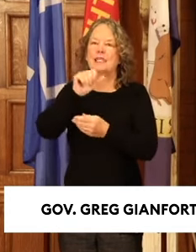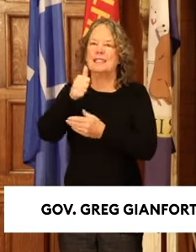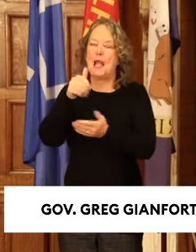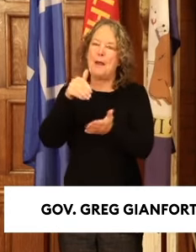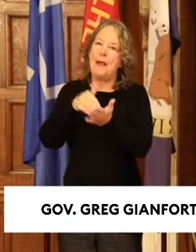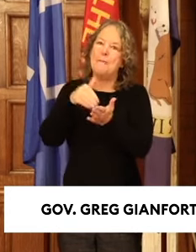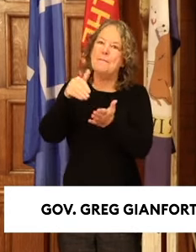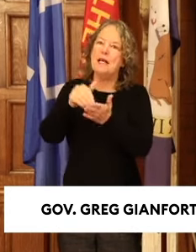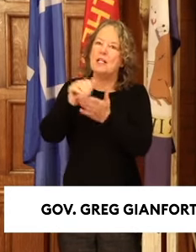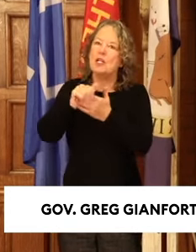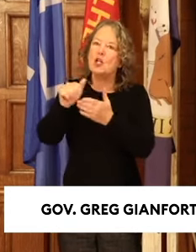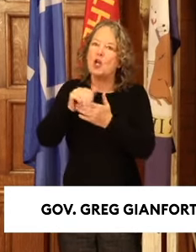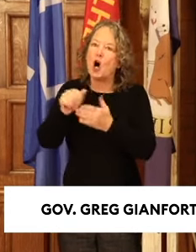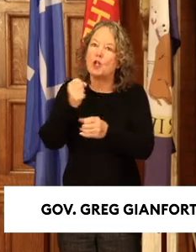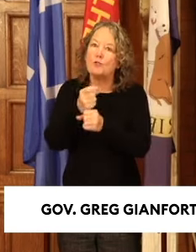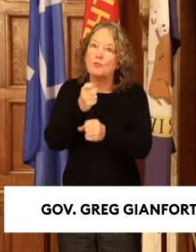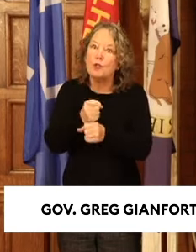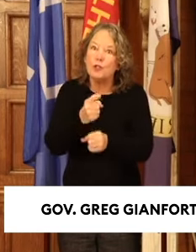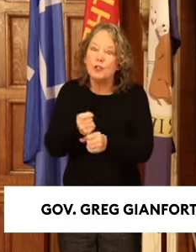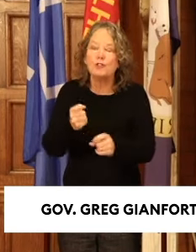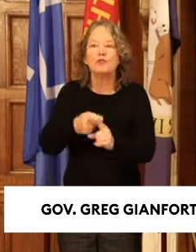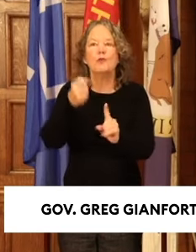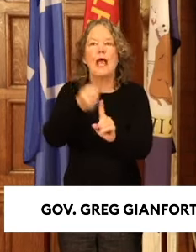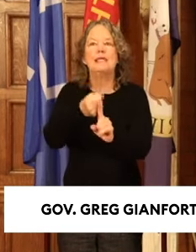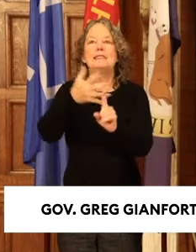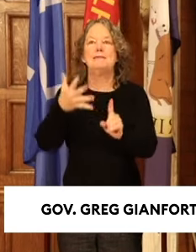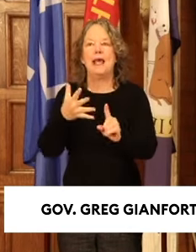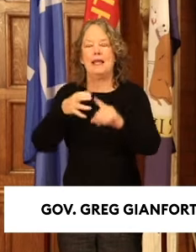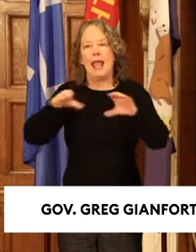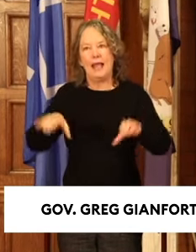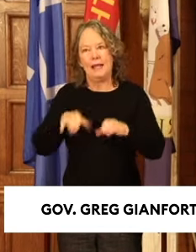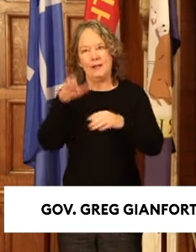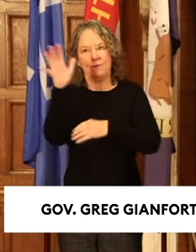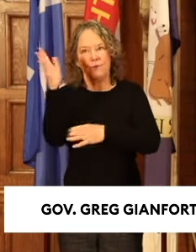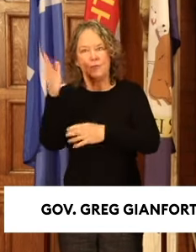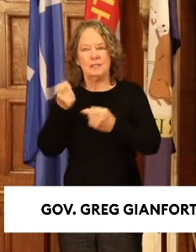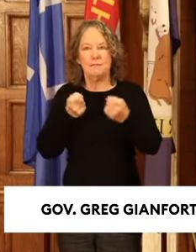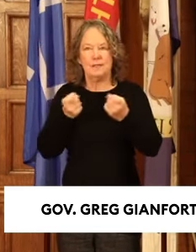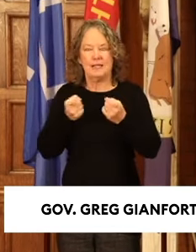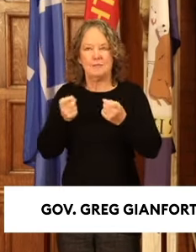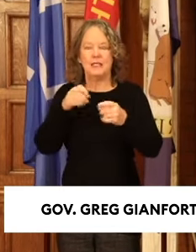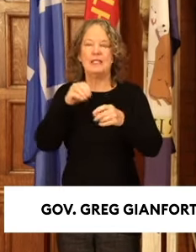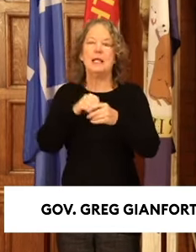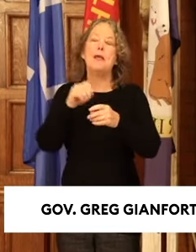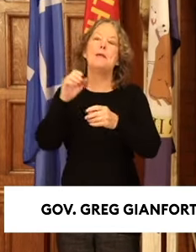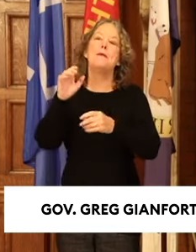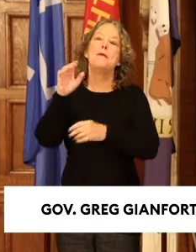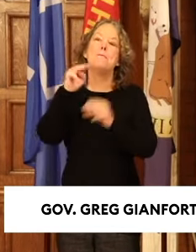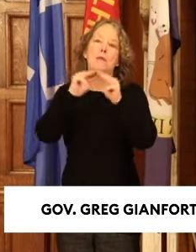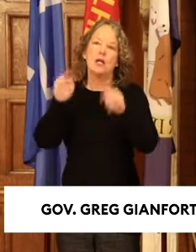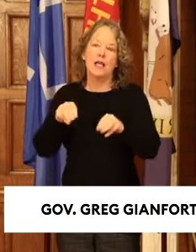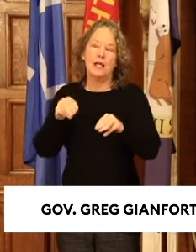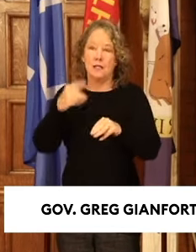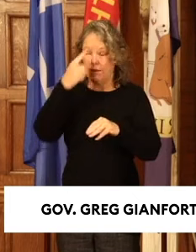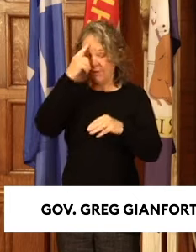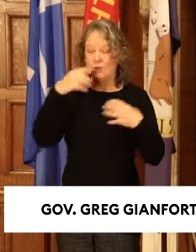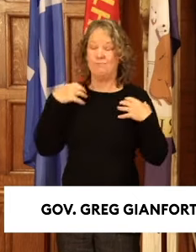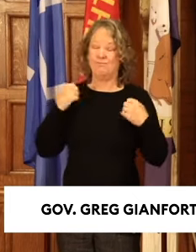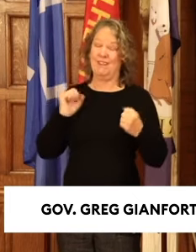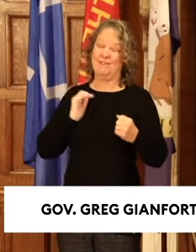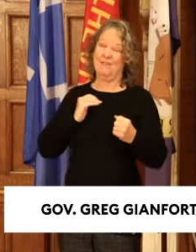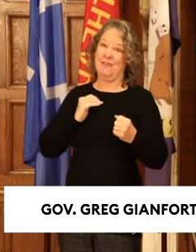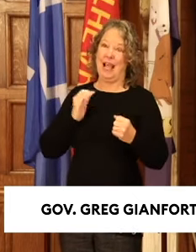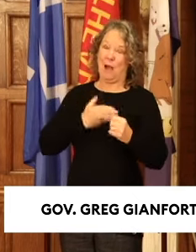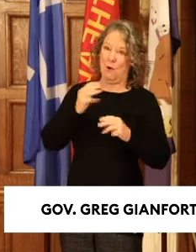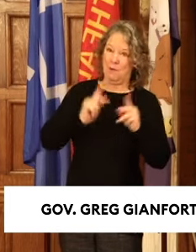year to expand active forest management in Montana. For the well-being of our people, their homes, their